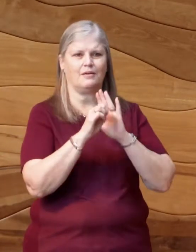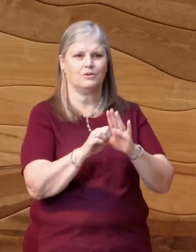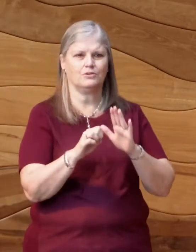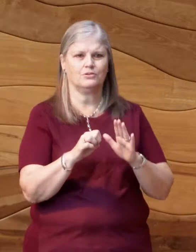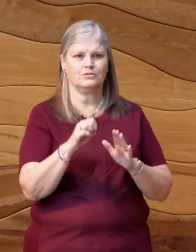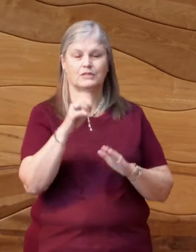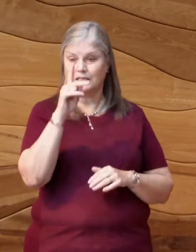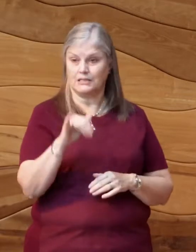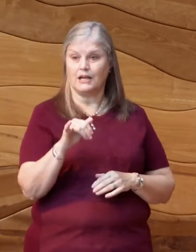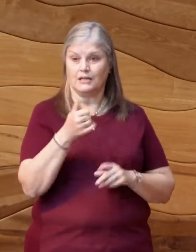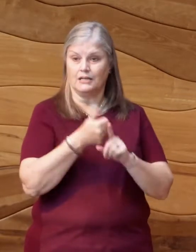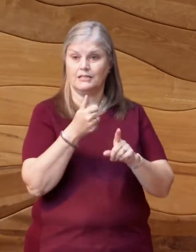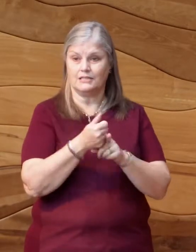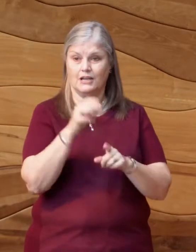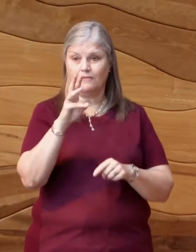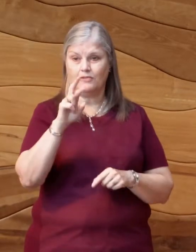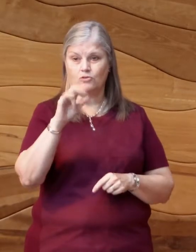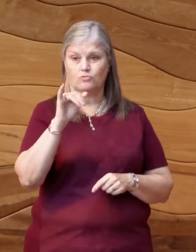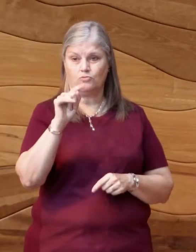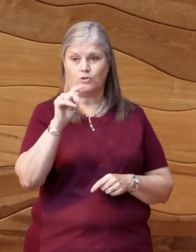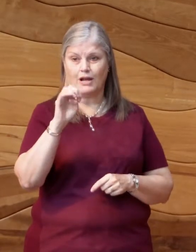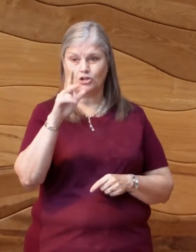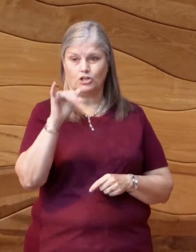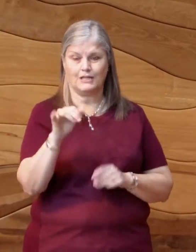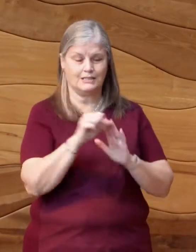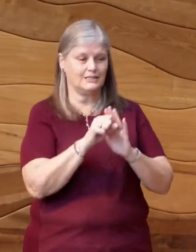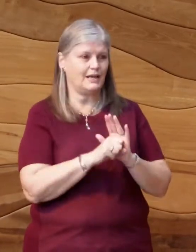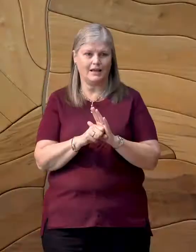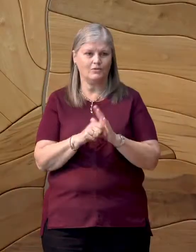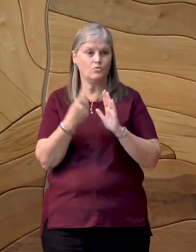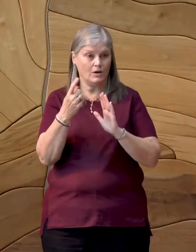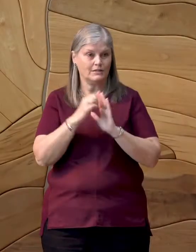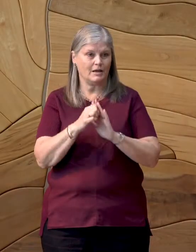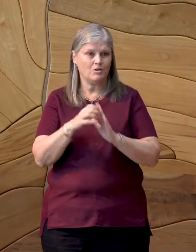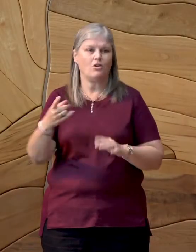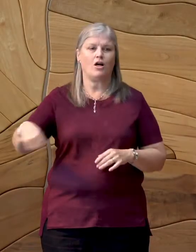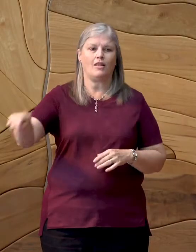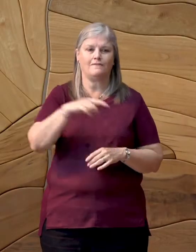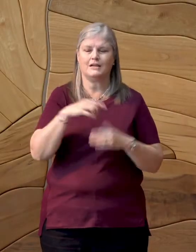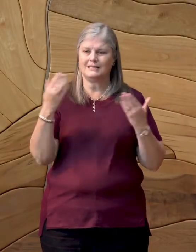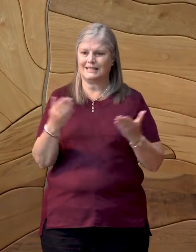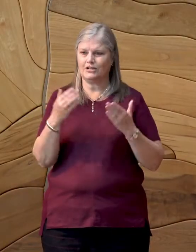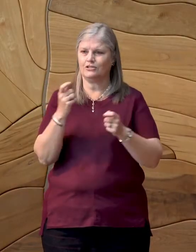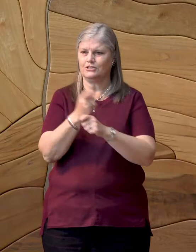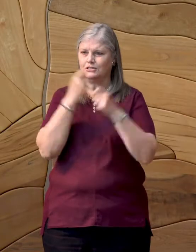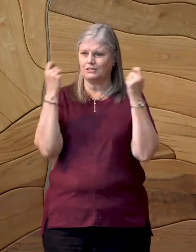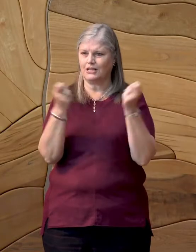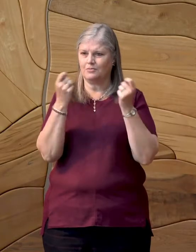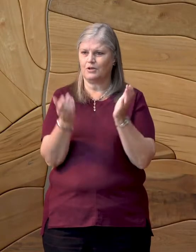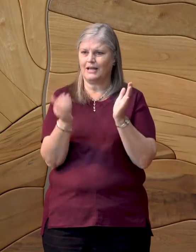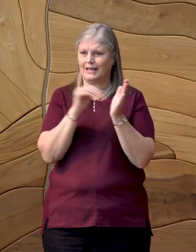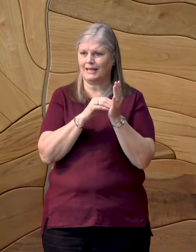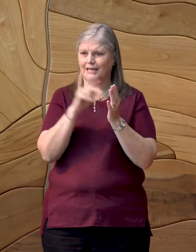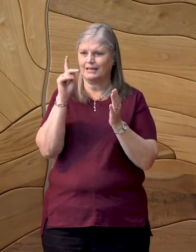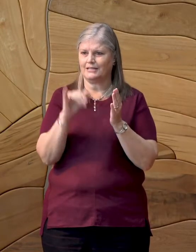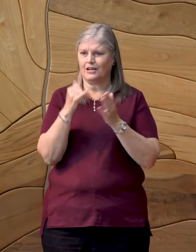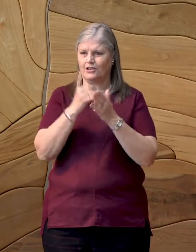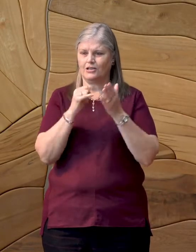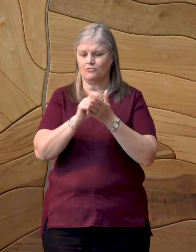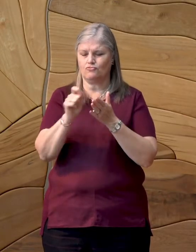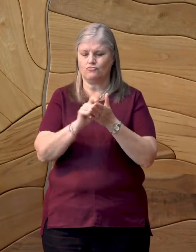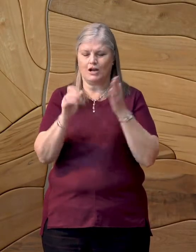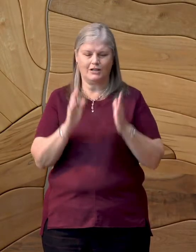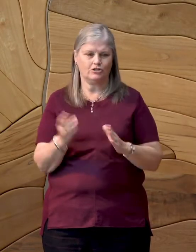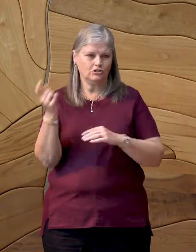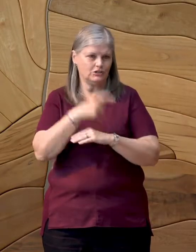a writerly state. One example is all of us gathered here to celebrate another Kentucky Writer's Day, and